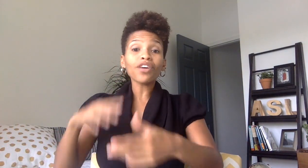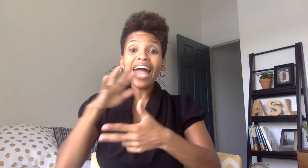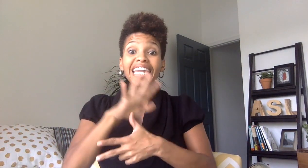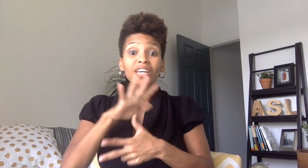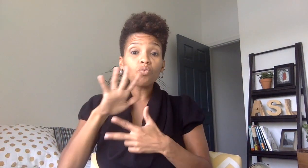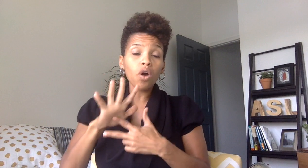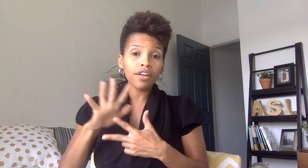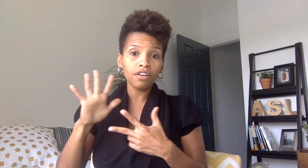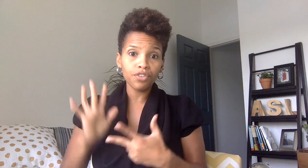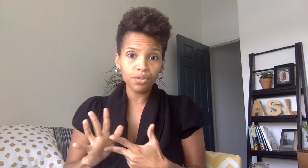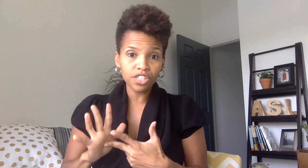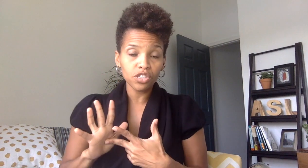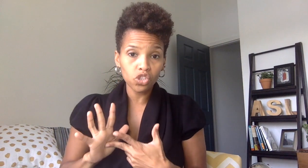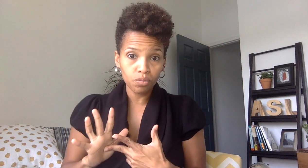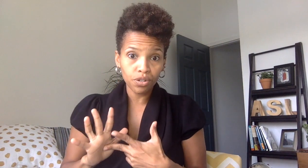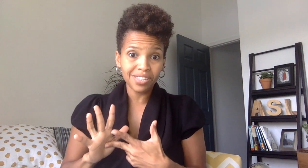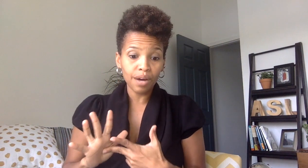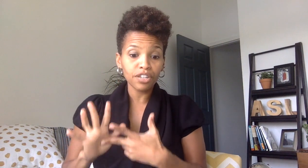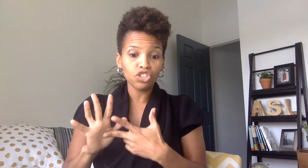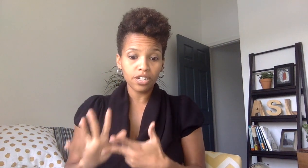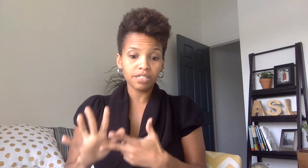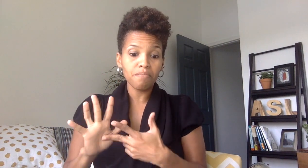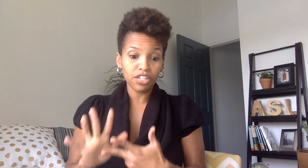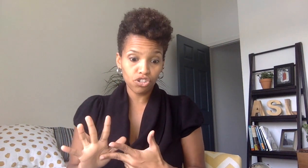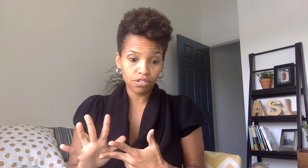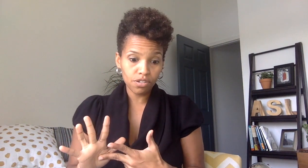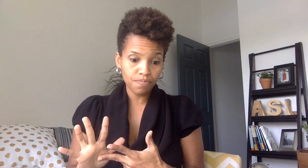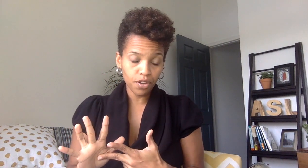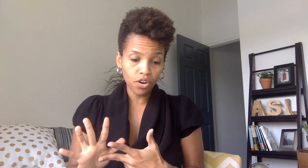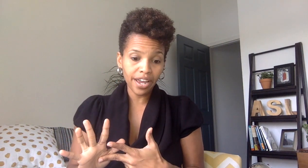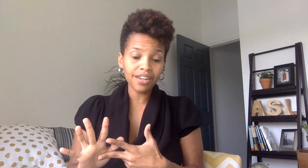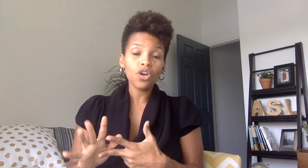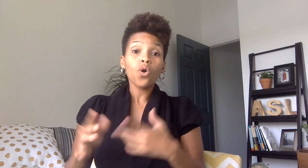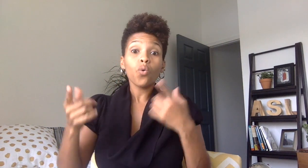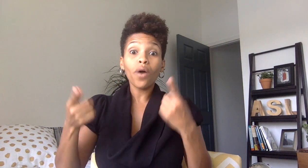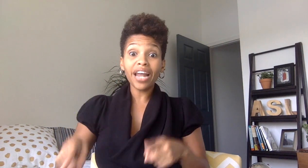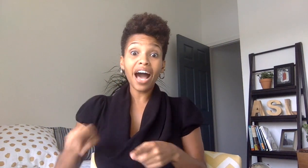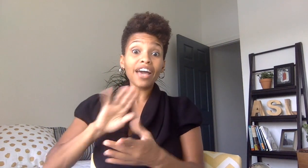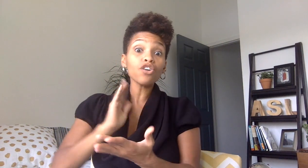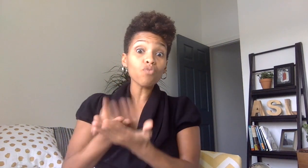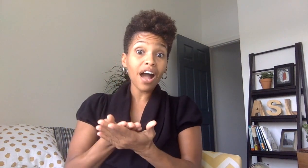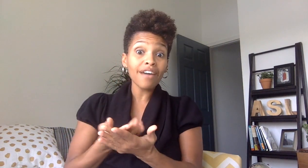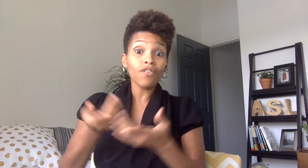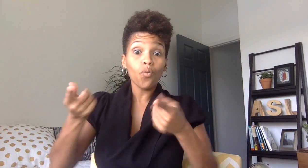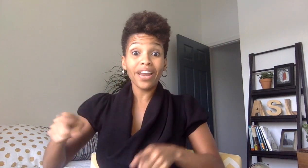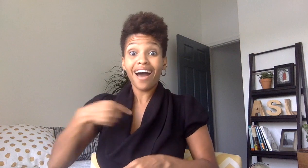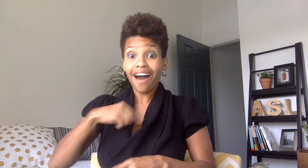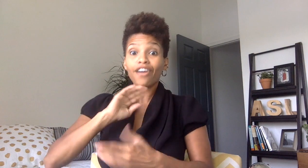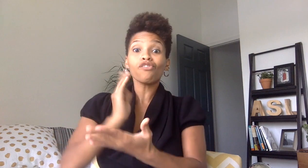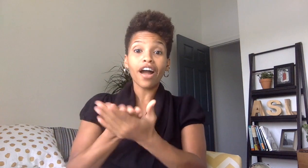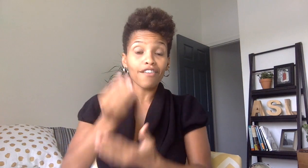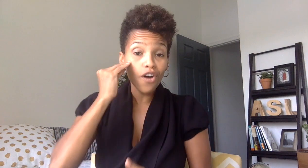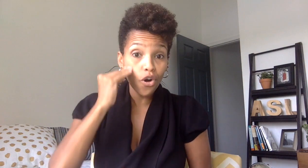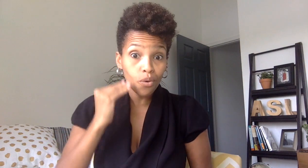any one of those consumers that we just mentioned all right when I arrive when I arrive home